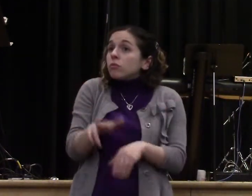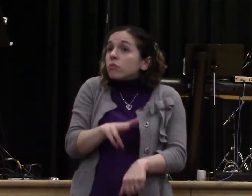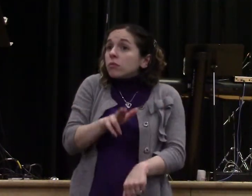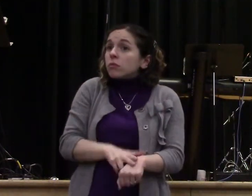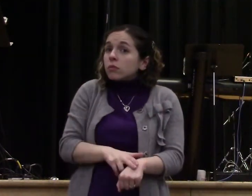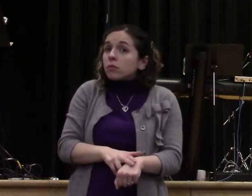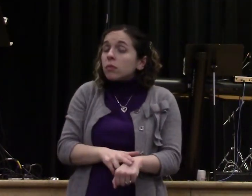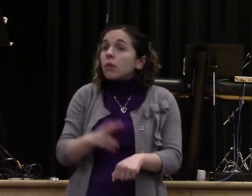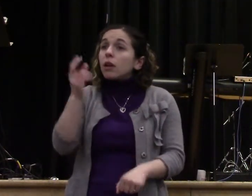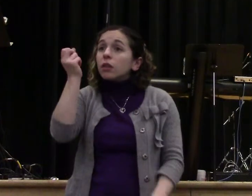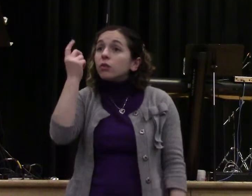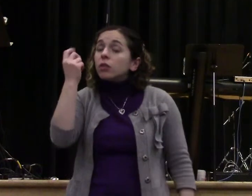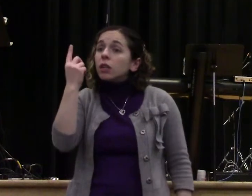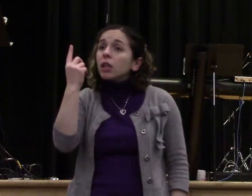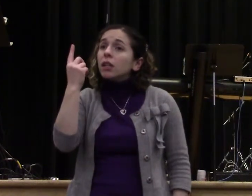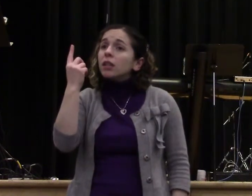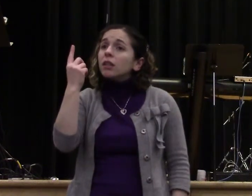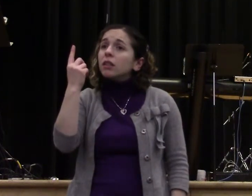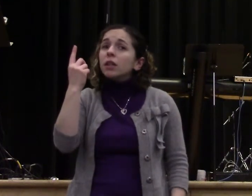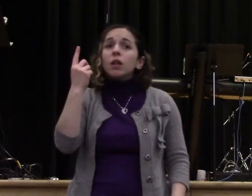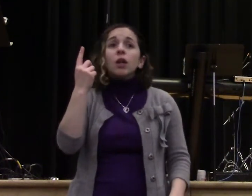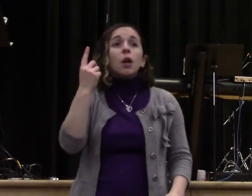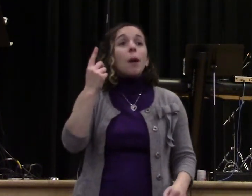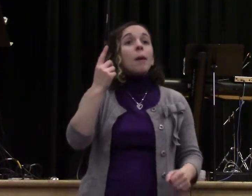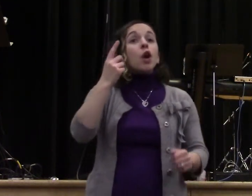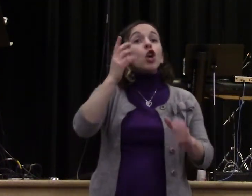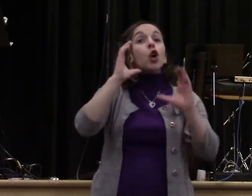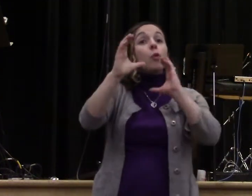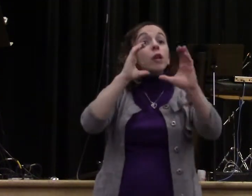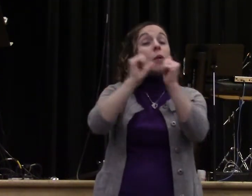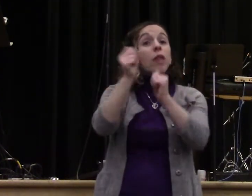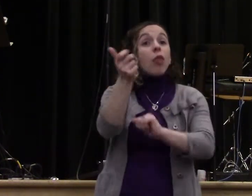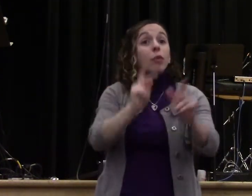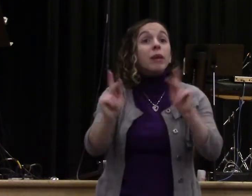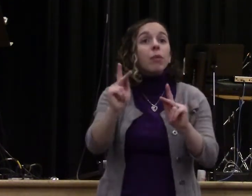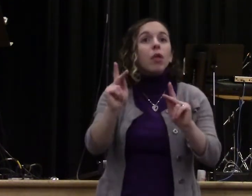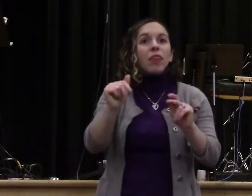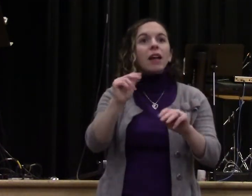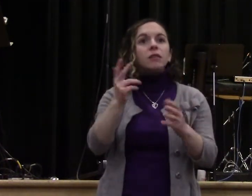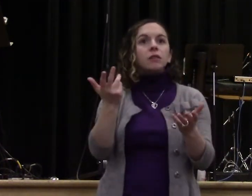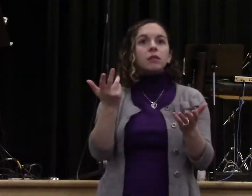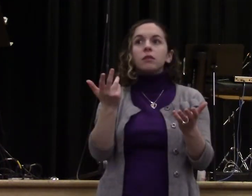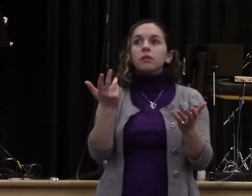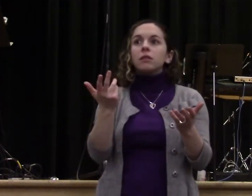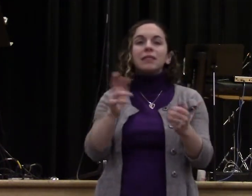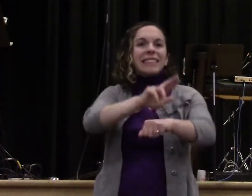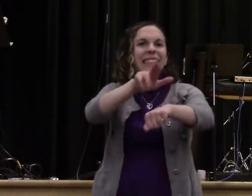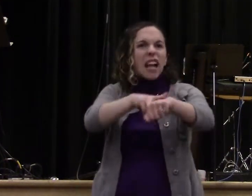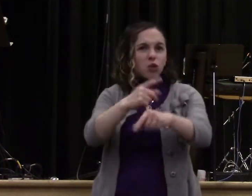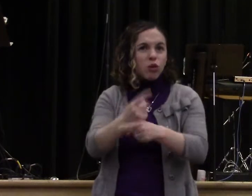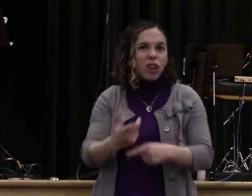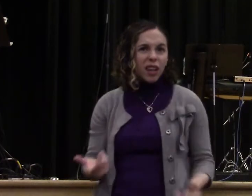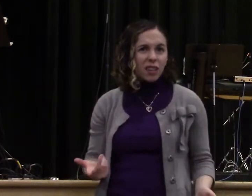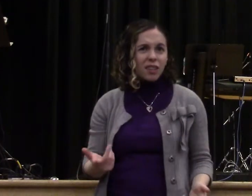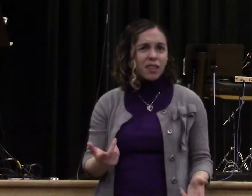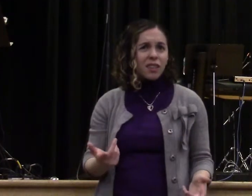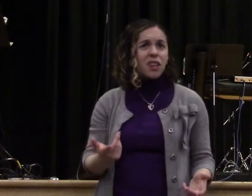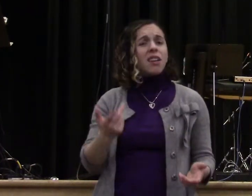is the flow of life. It's the flow of God's kingdom. It's God's plan and perfect